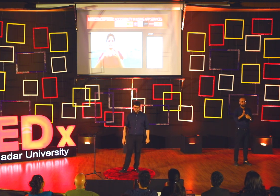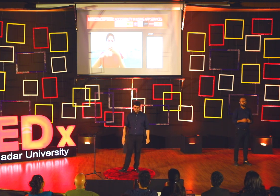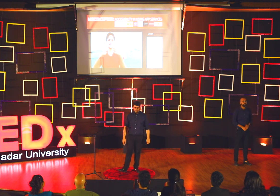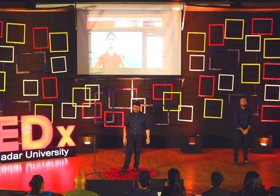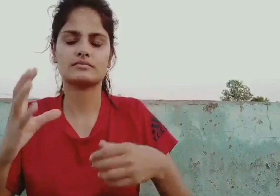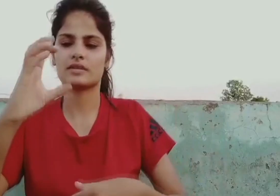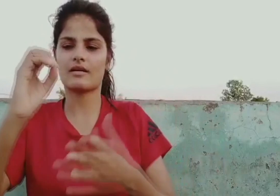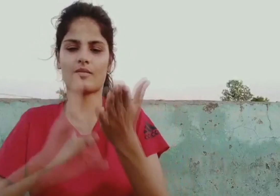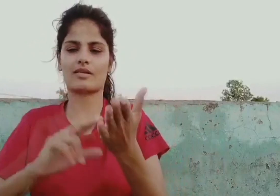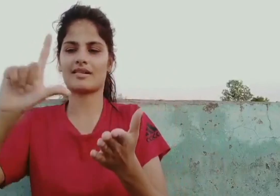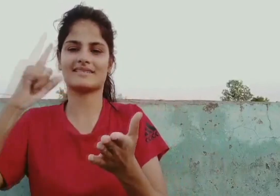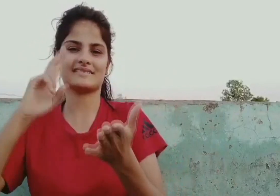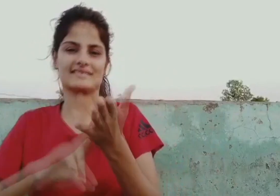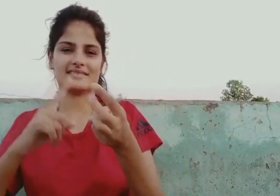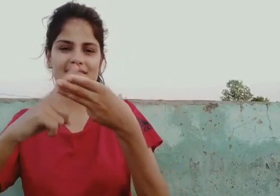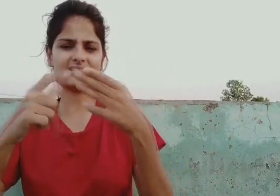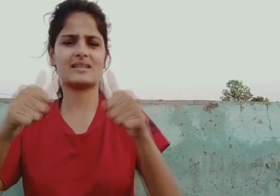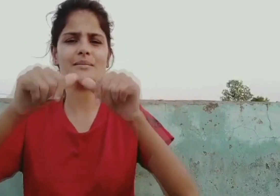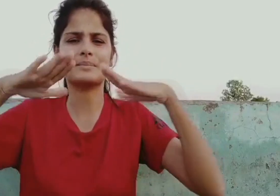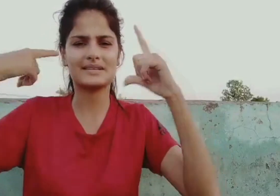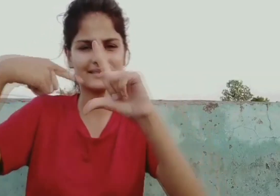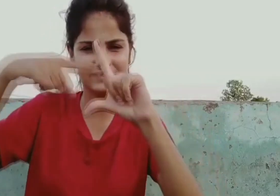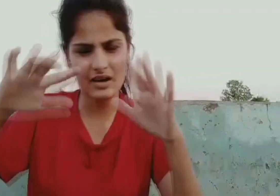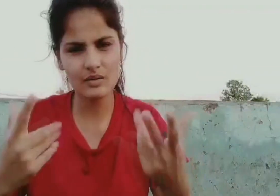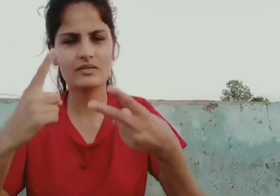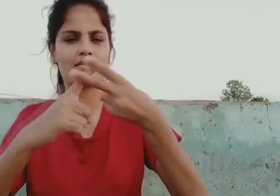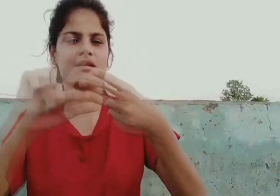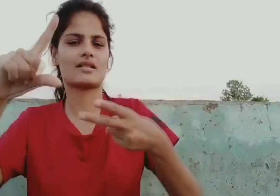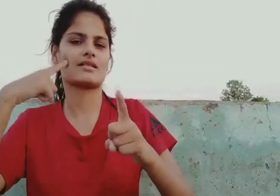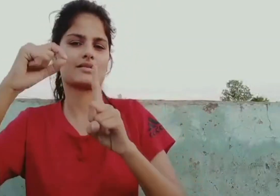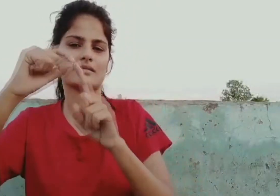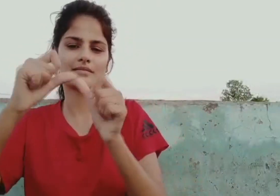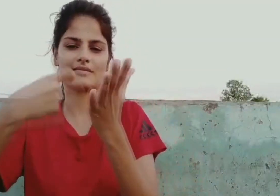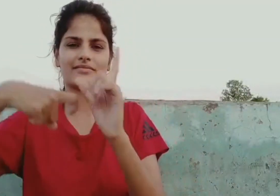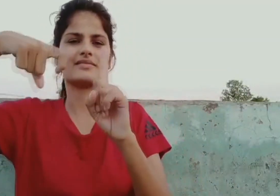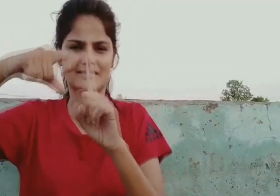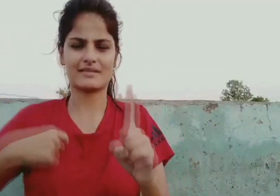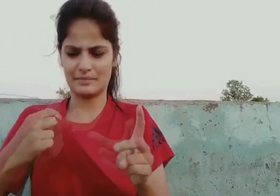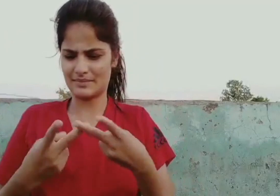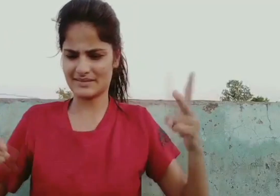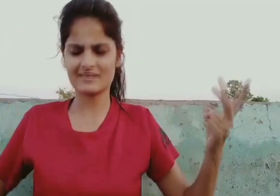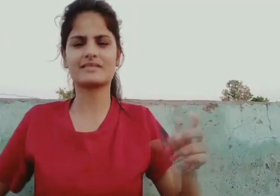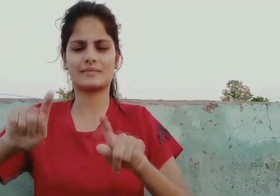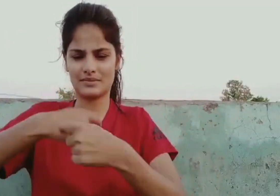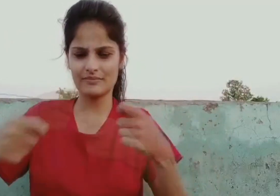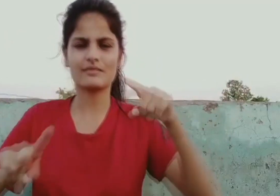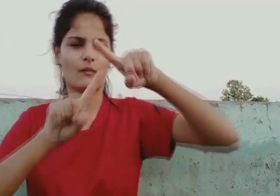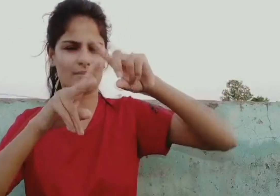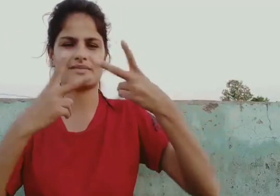So, I like to do online shopping via Amazon, via Mintra, via different apps. And I like to purchase stuff